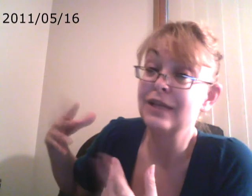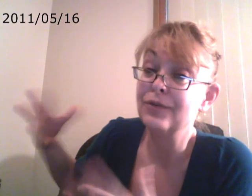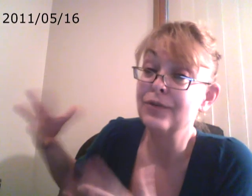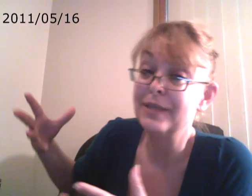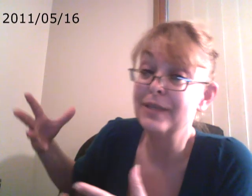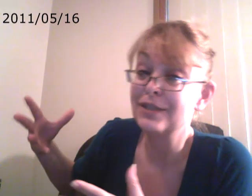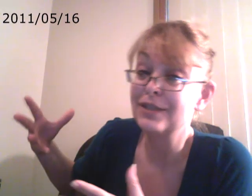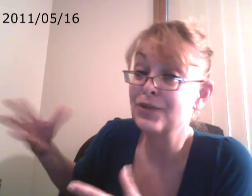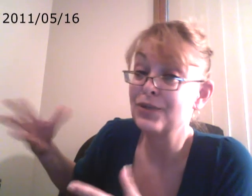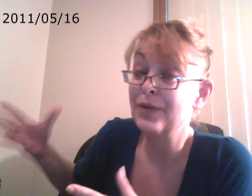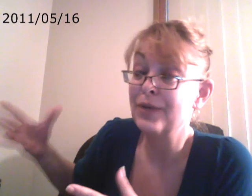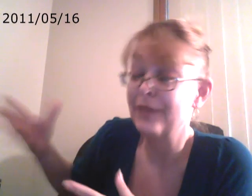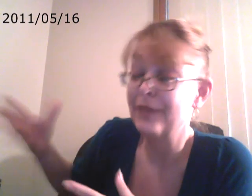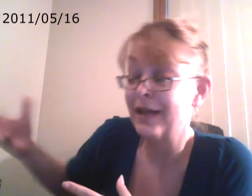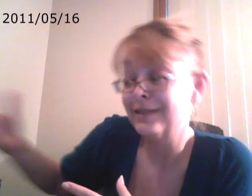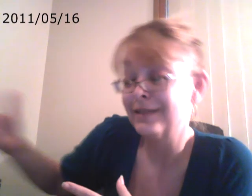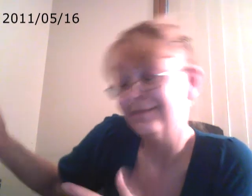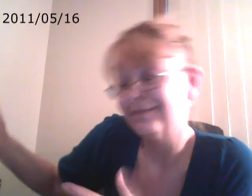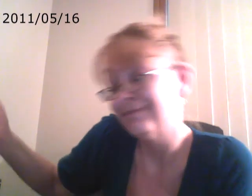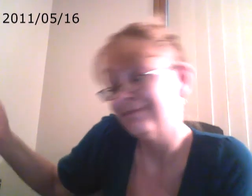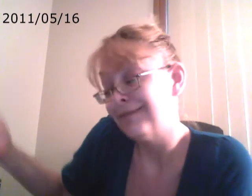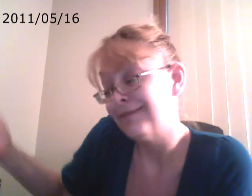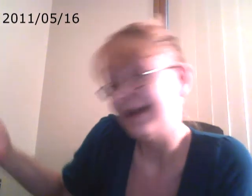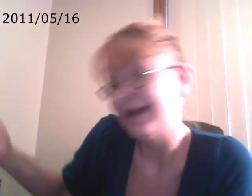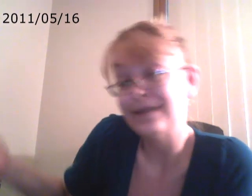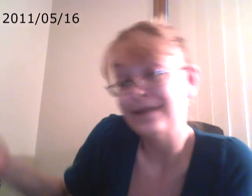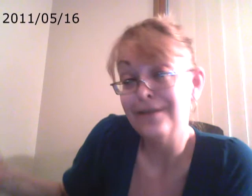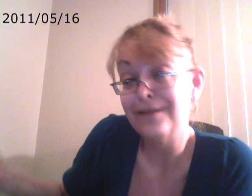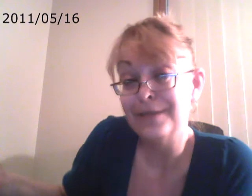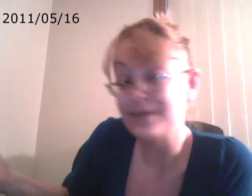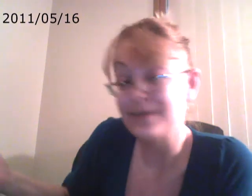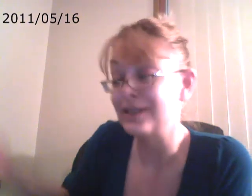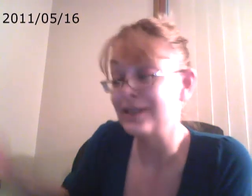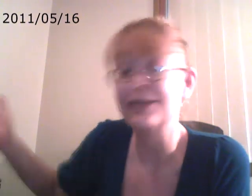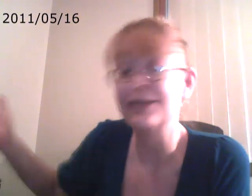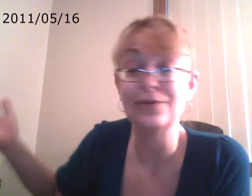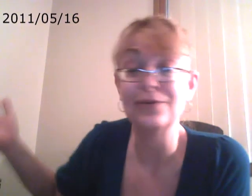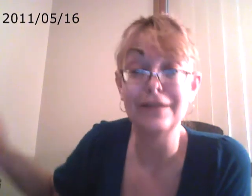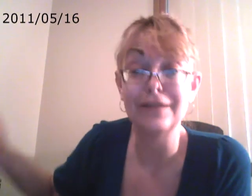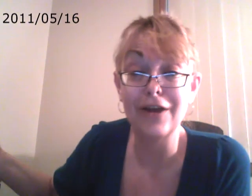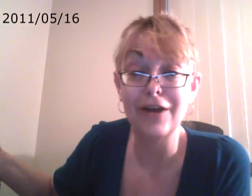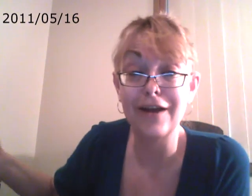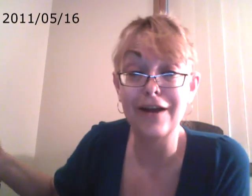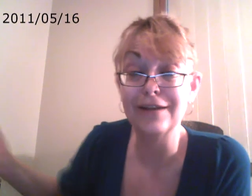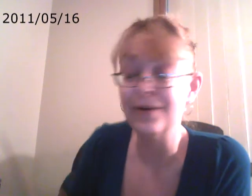know, the message to him that, hey, you love me as much as you would love a car, you know.